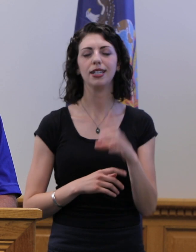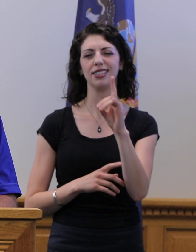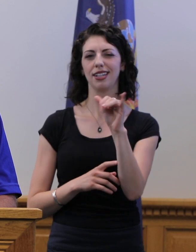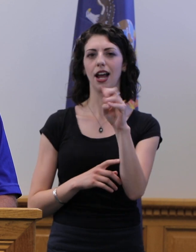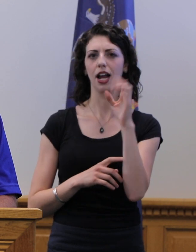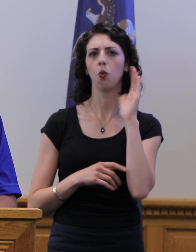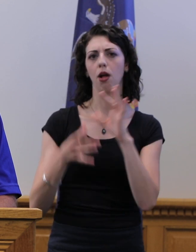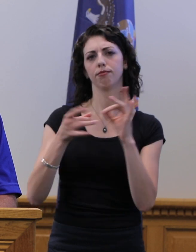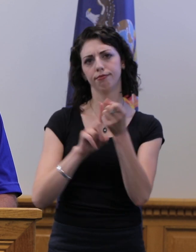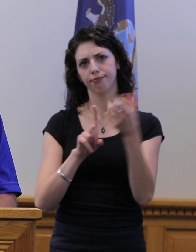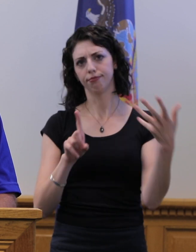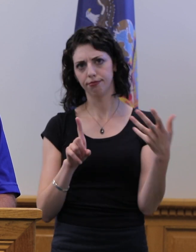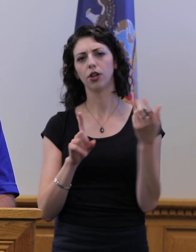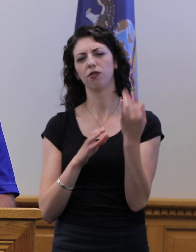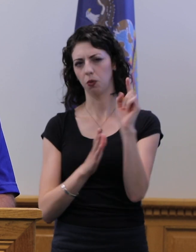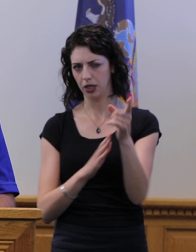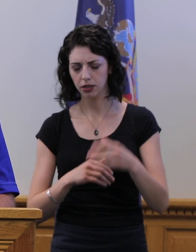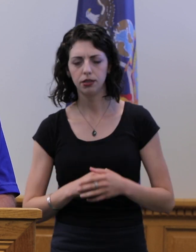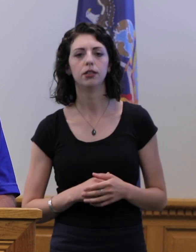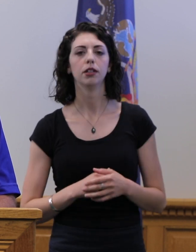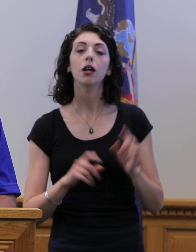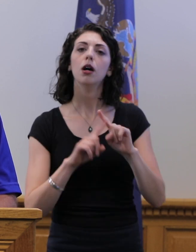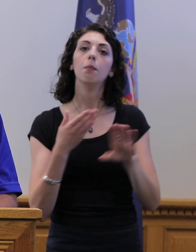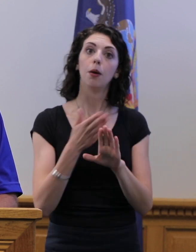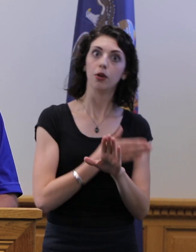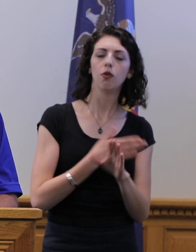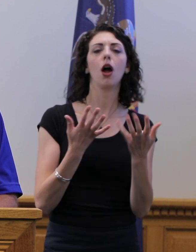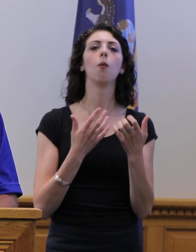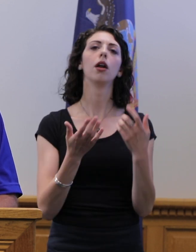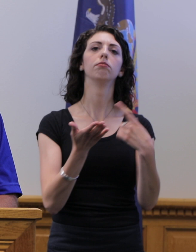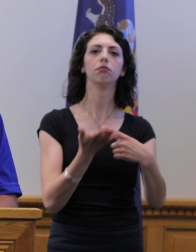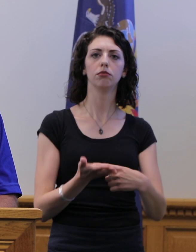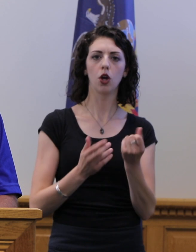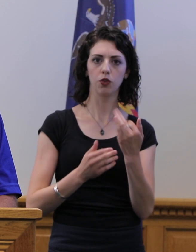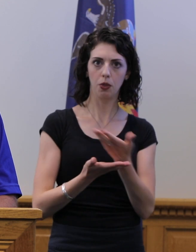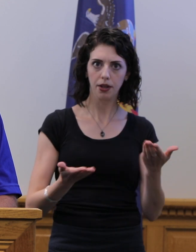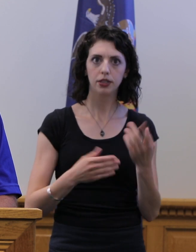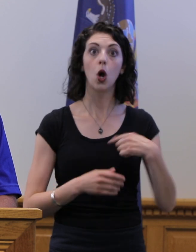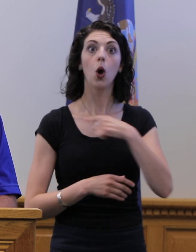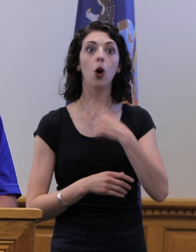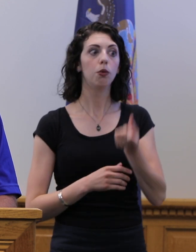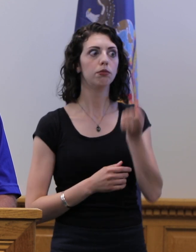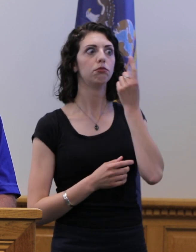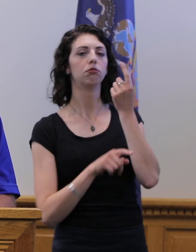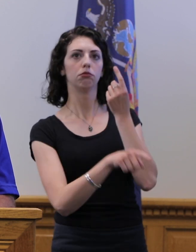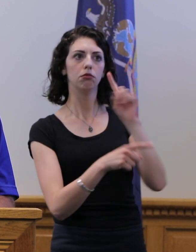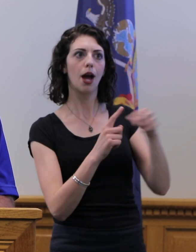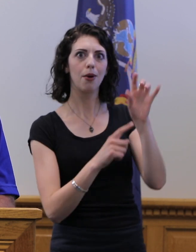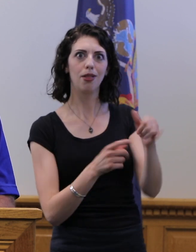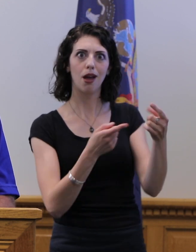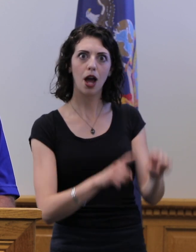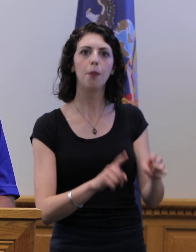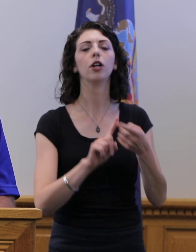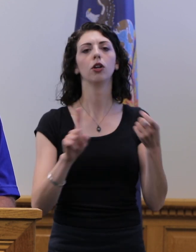speak about this in a few minutes. There are a couple of points I want to make. We became aware of these cases through the County Health Department's investigation